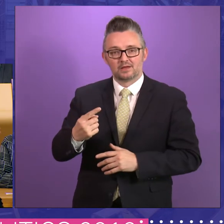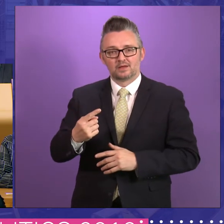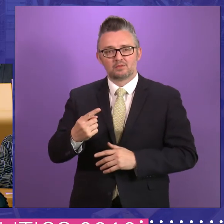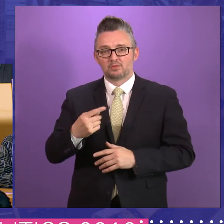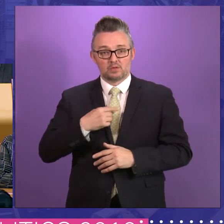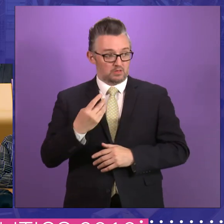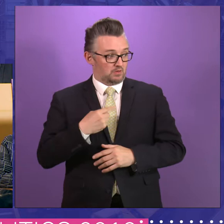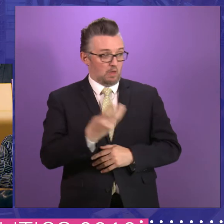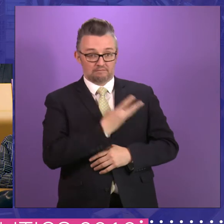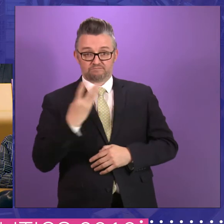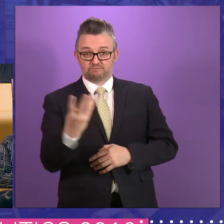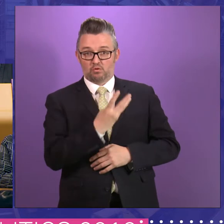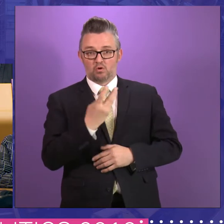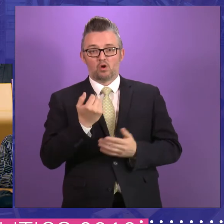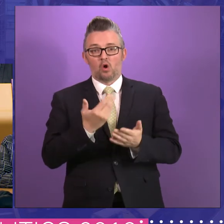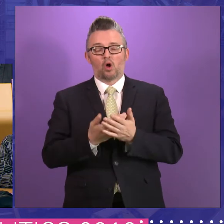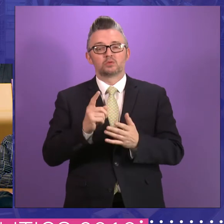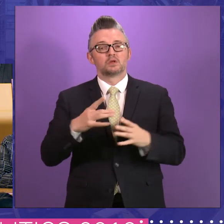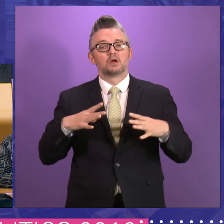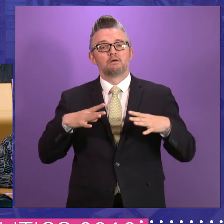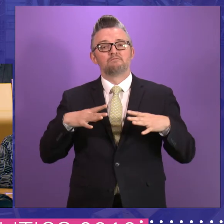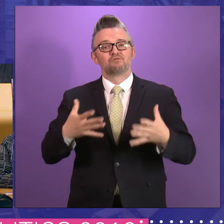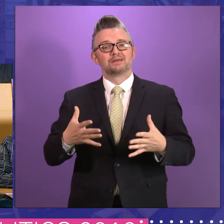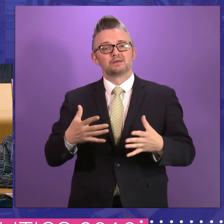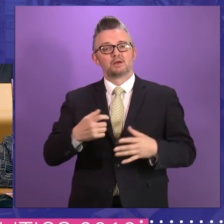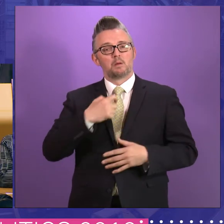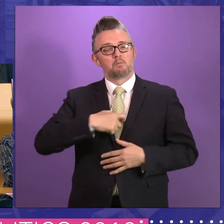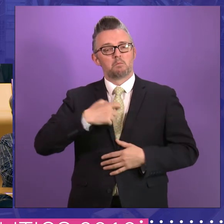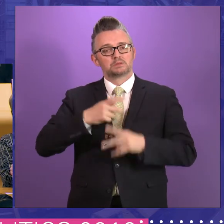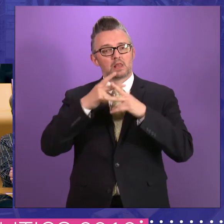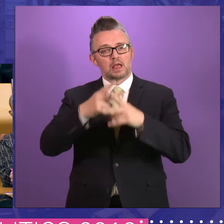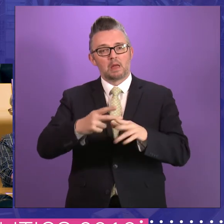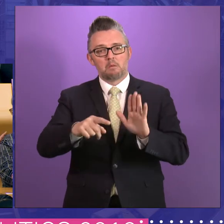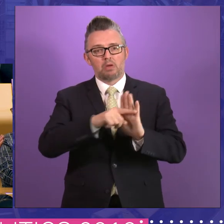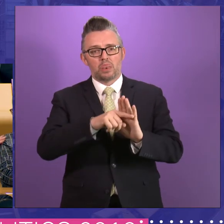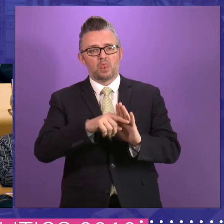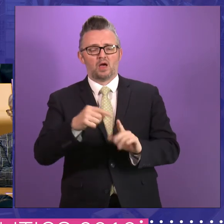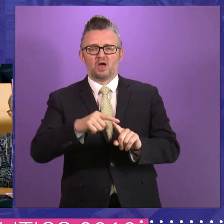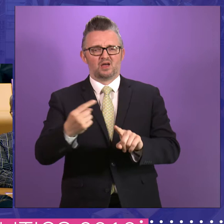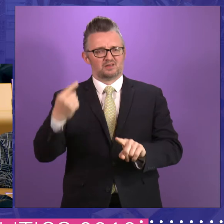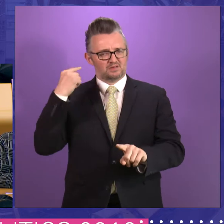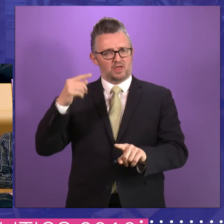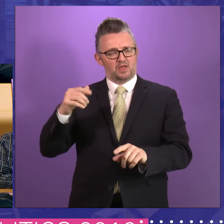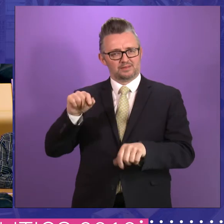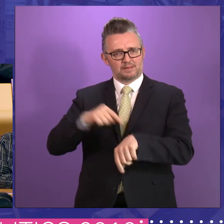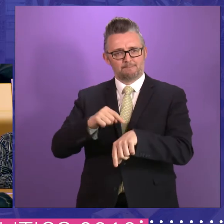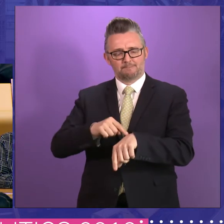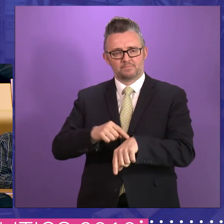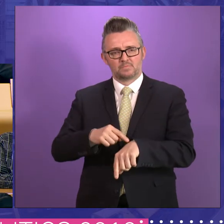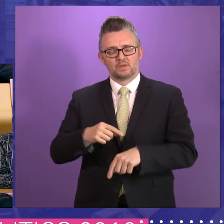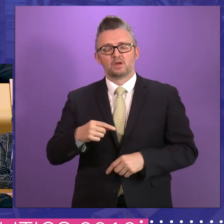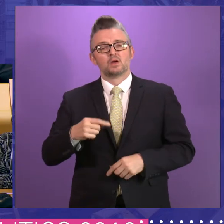four of us here were on the Free Personal Care Bill in the first session of Parliament. This was our convener. And